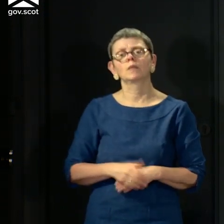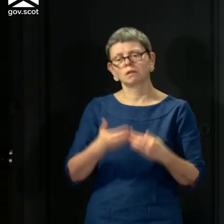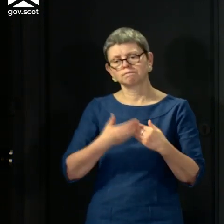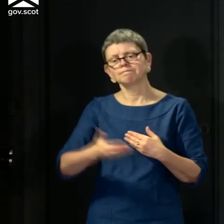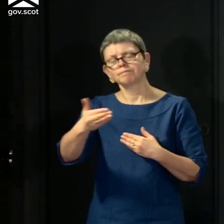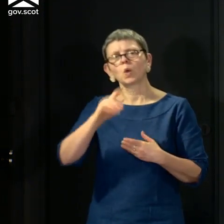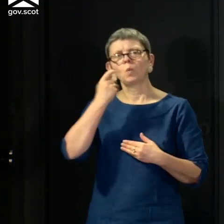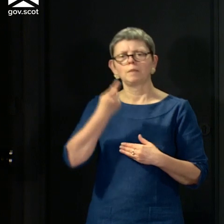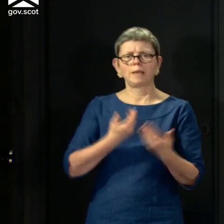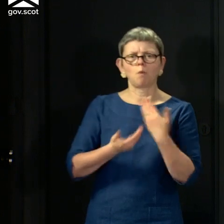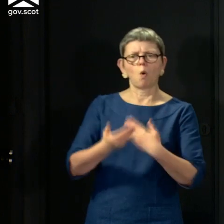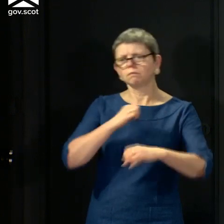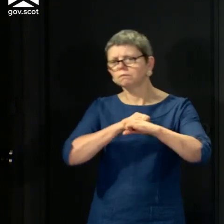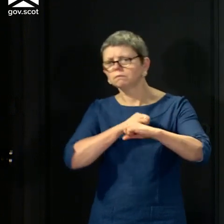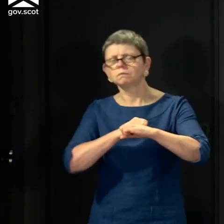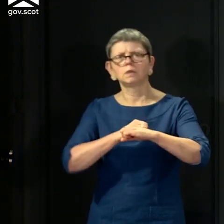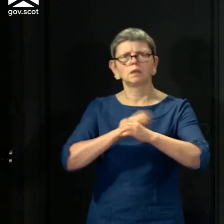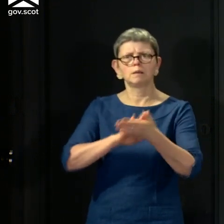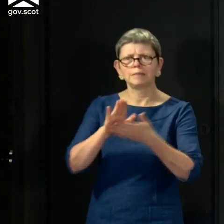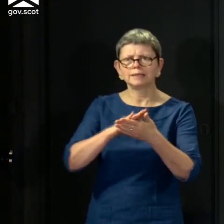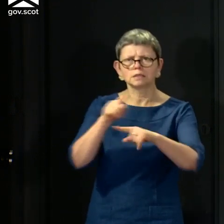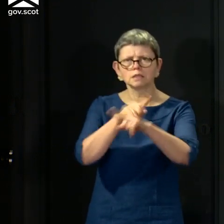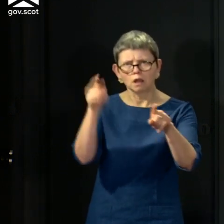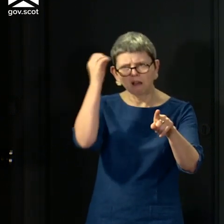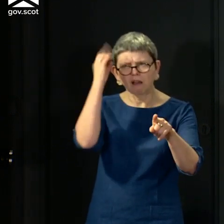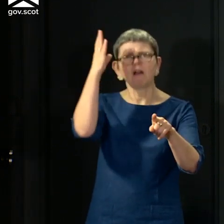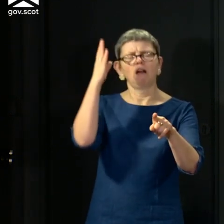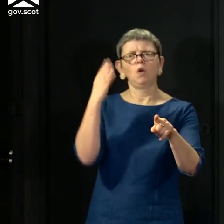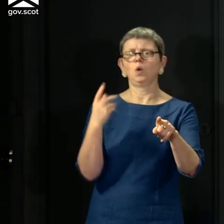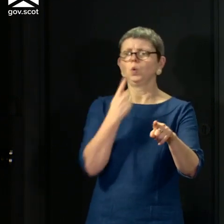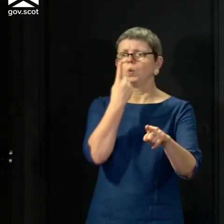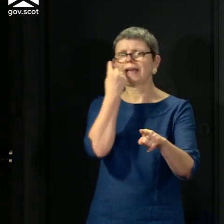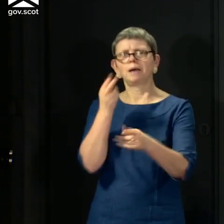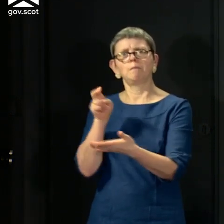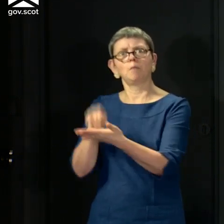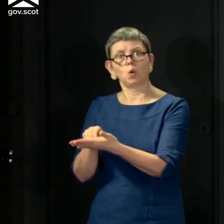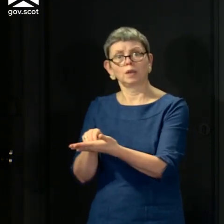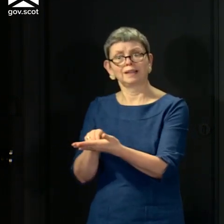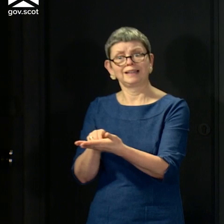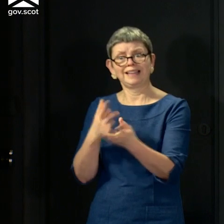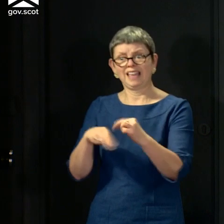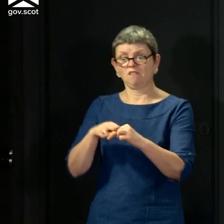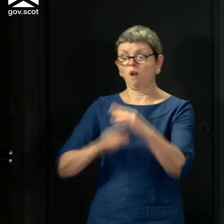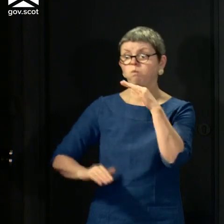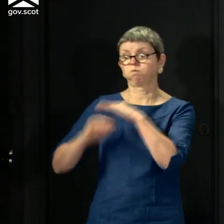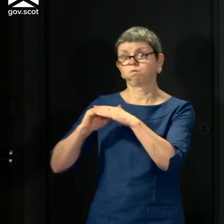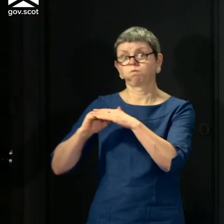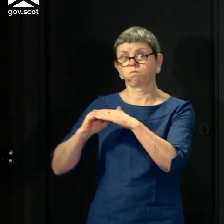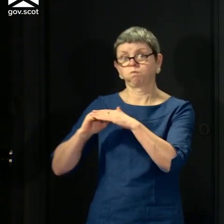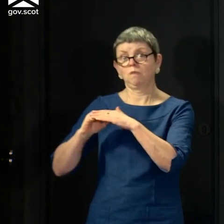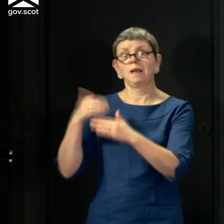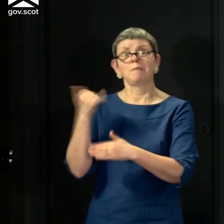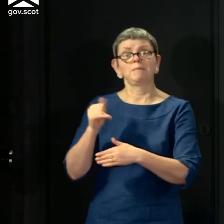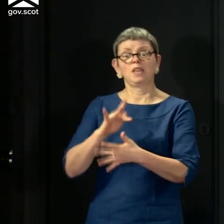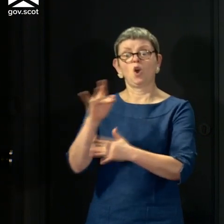public awareness of the ability of eligible groups to book tests through this system. If there is high demand, there may be a need for an online